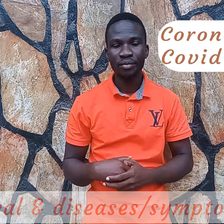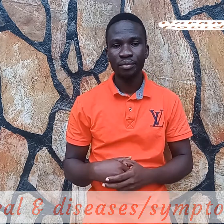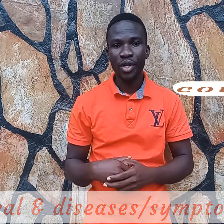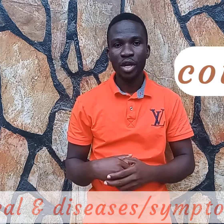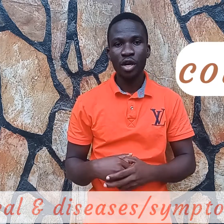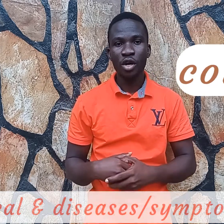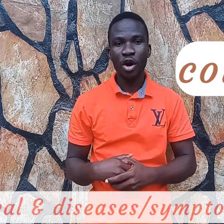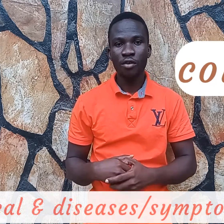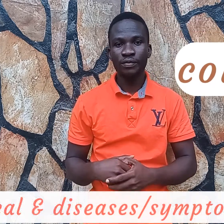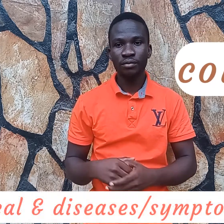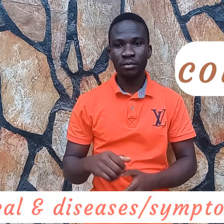cough